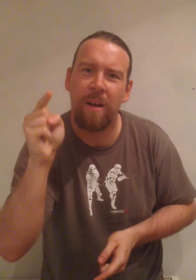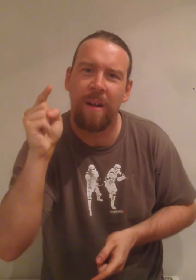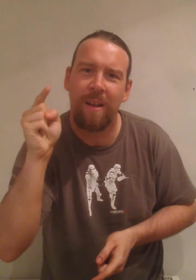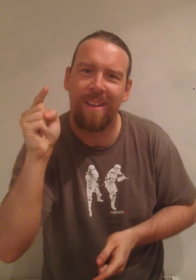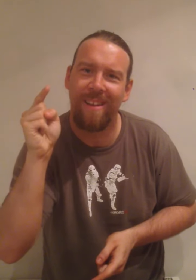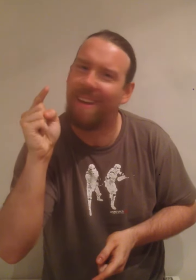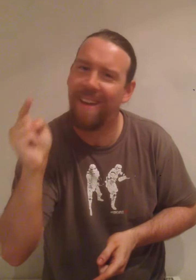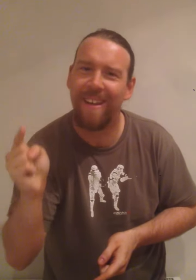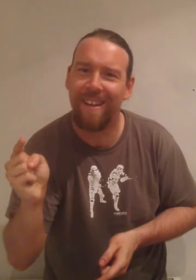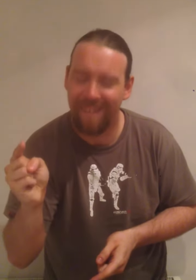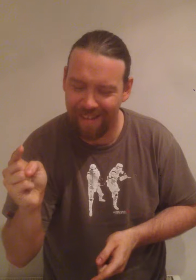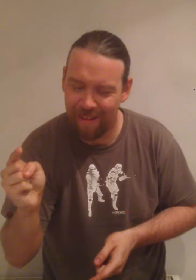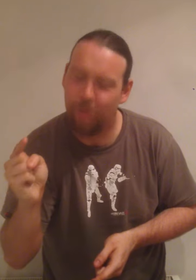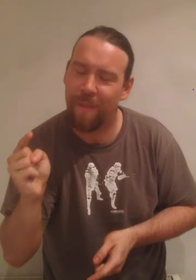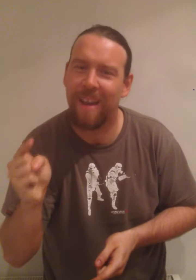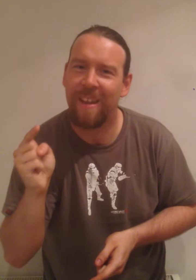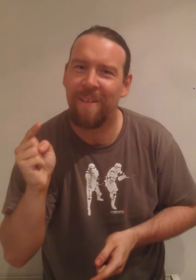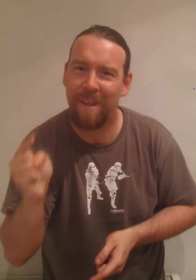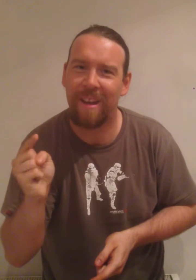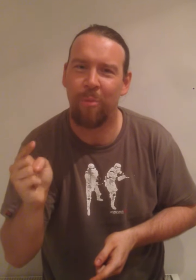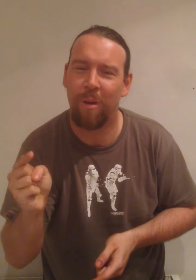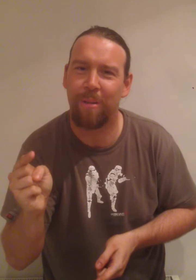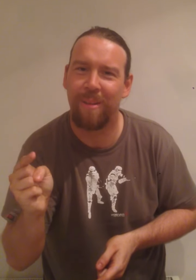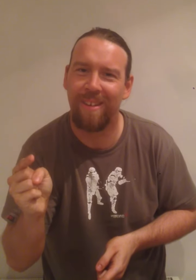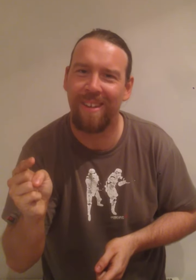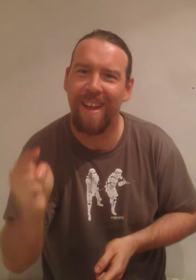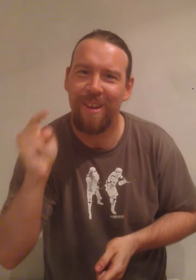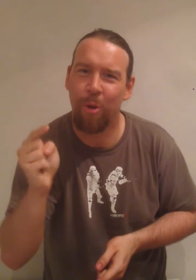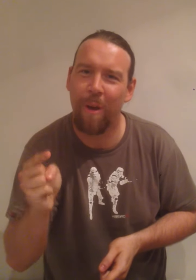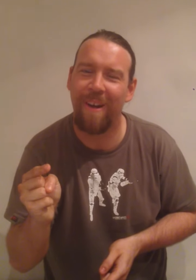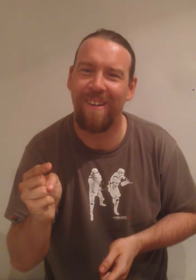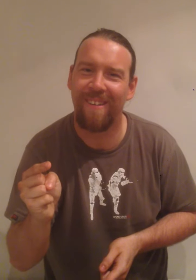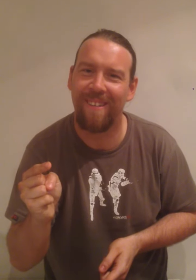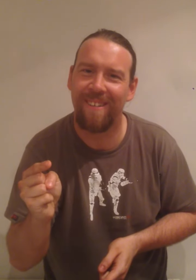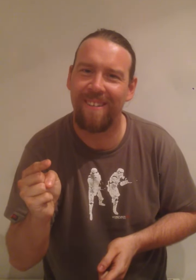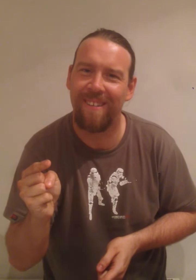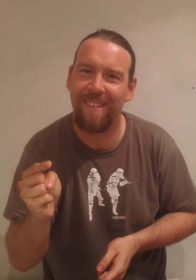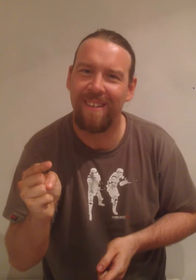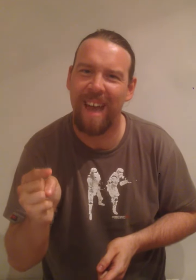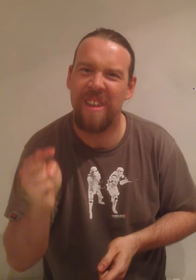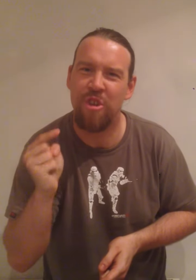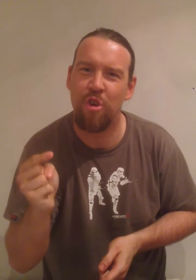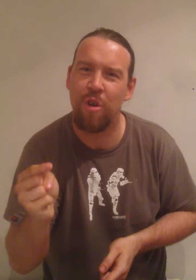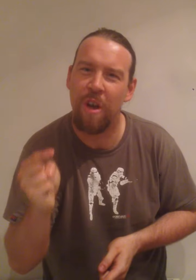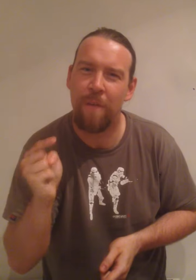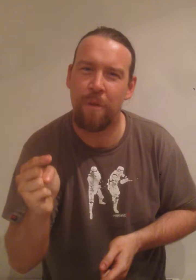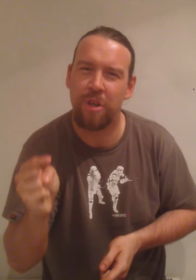those very very good words. Your winner and the new future